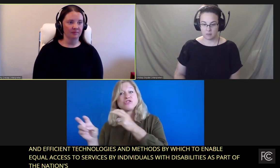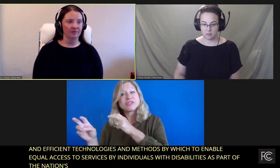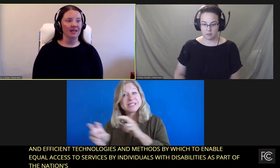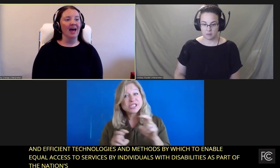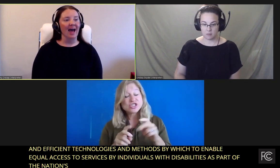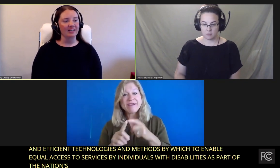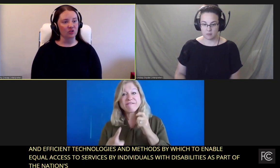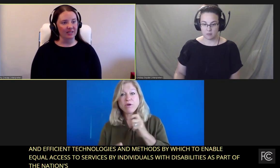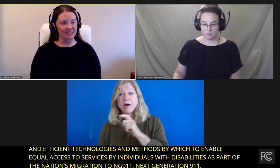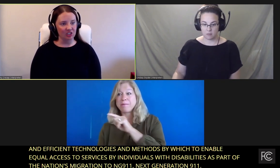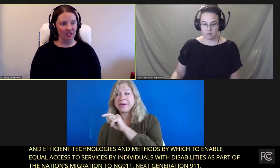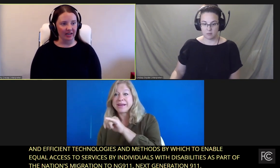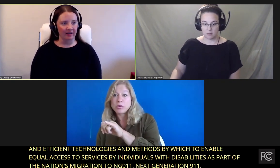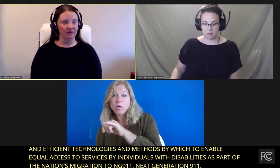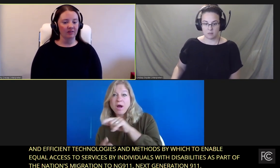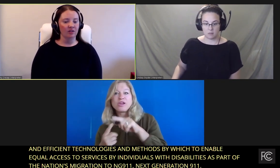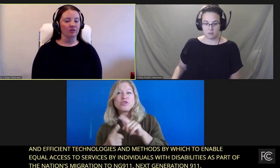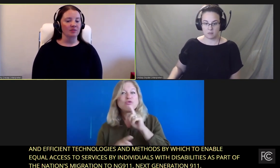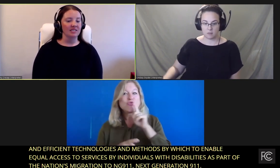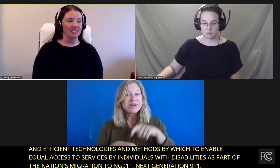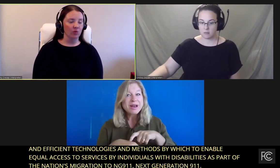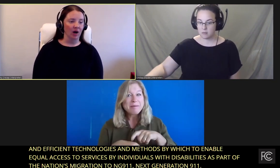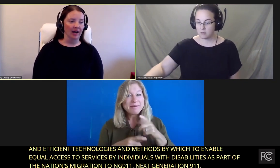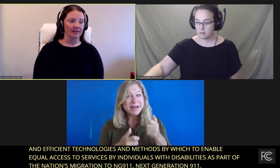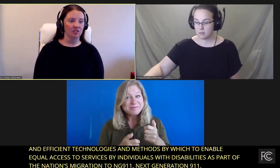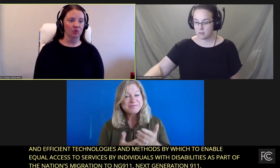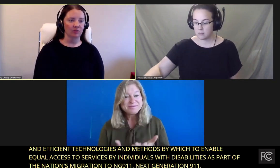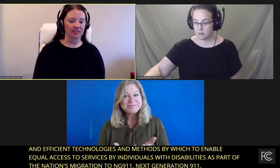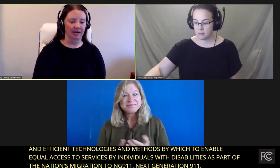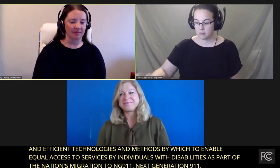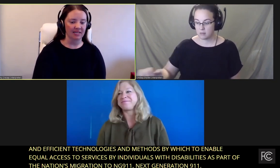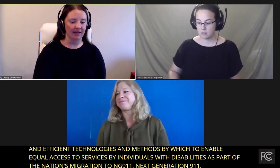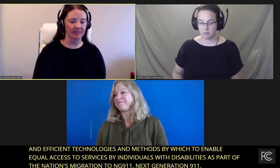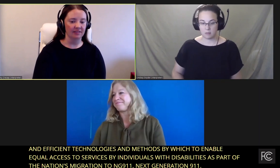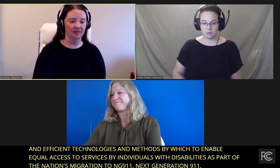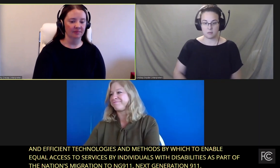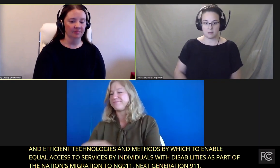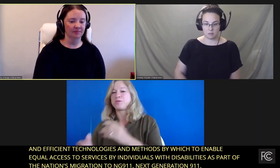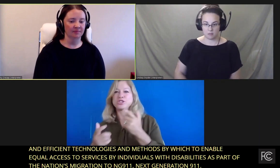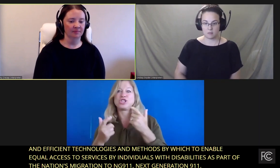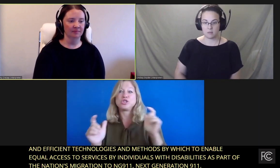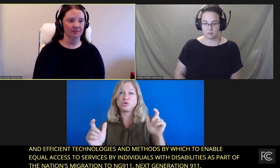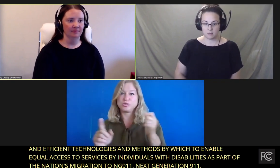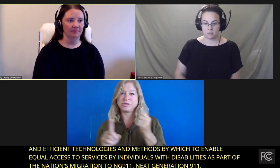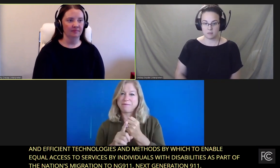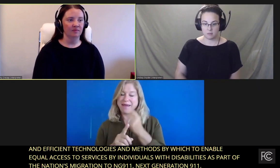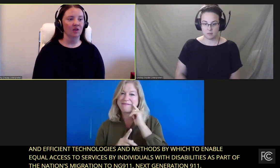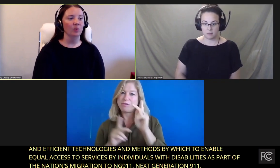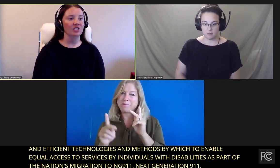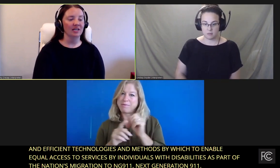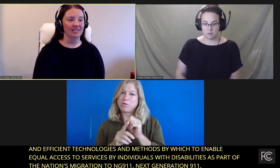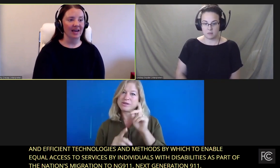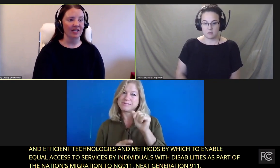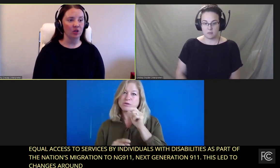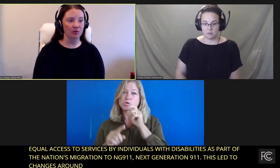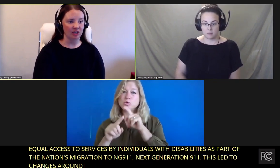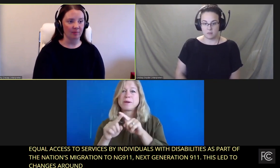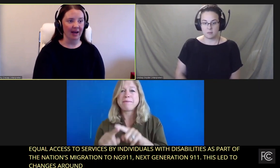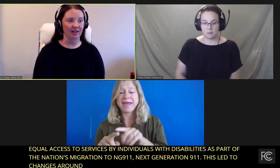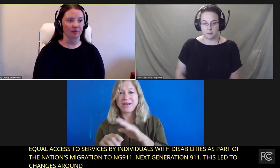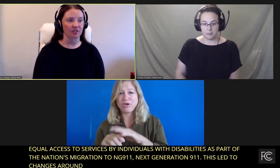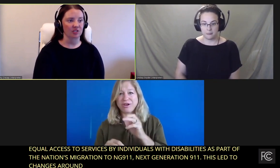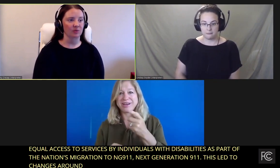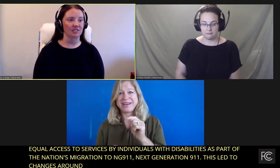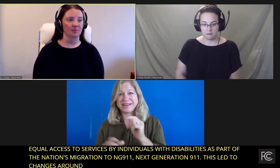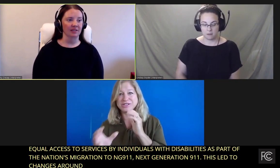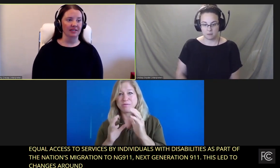and transitioning from TTY to real-time text, which has had a huge